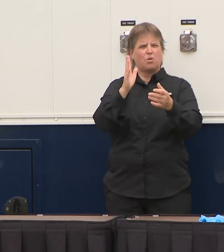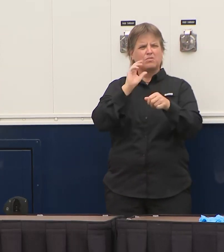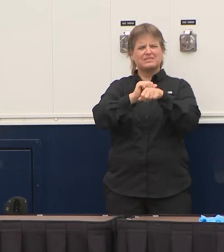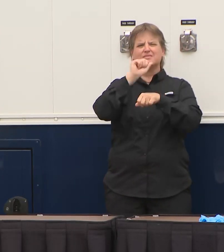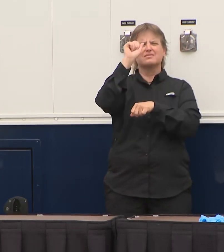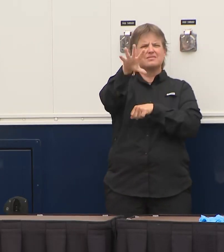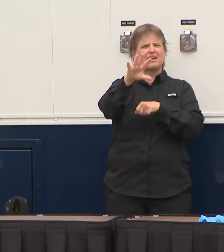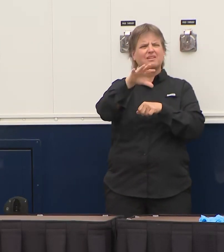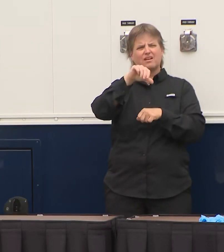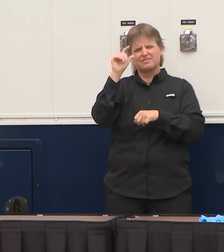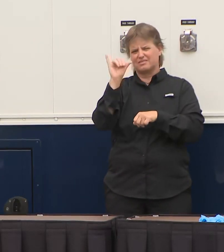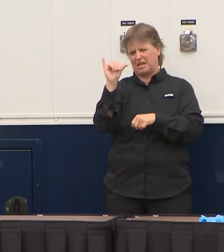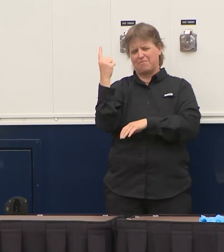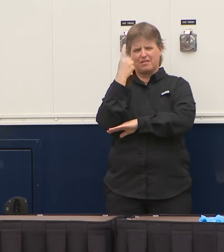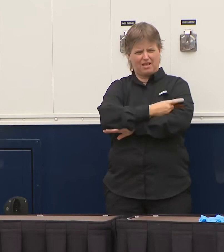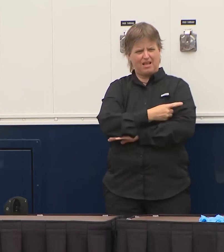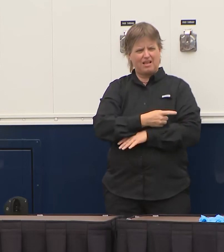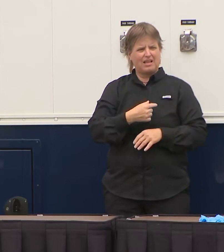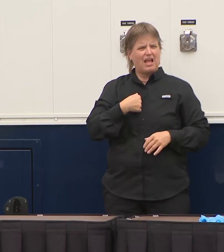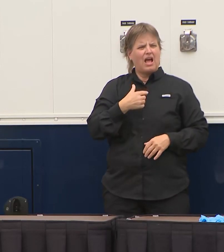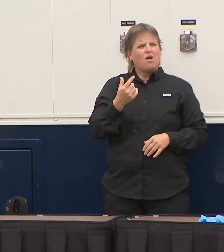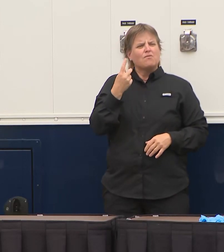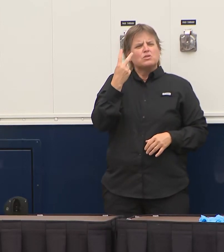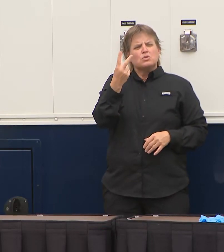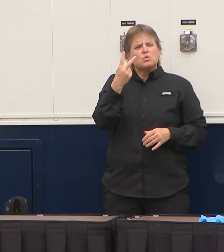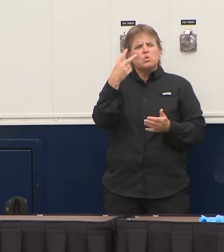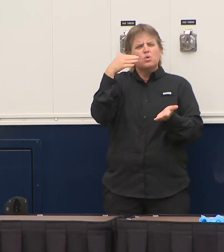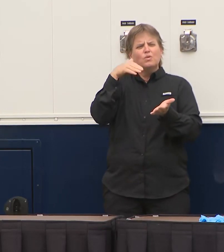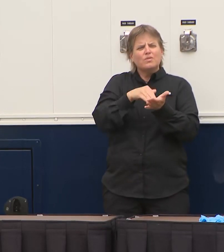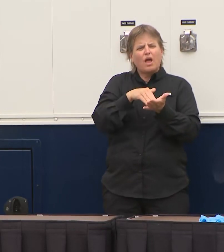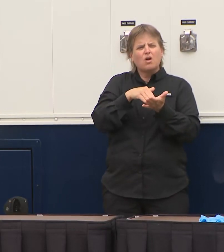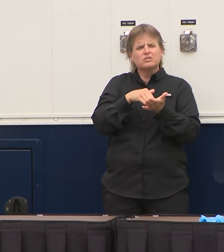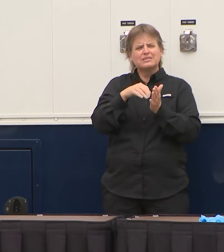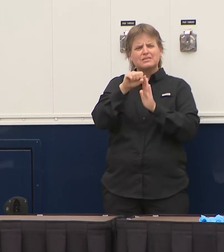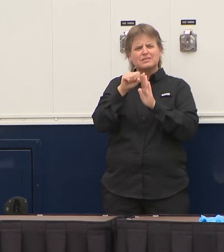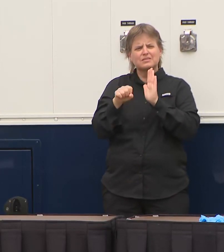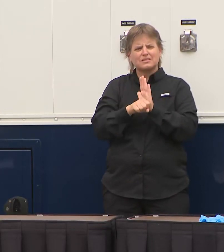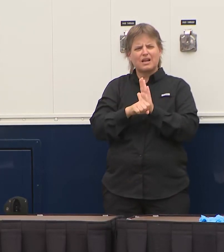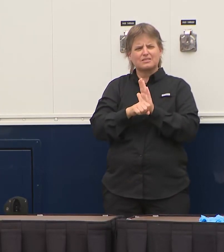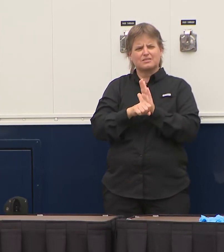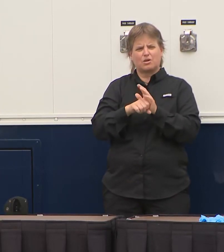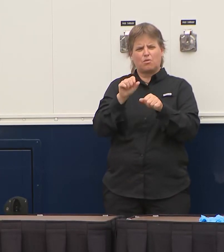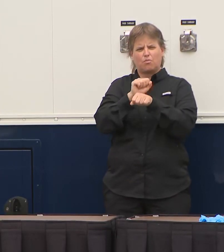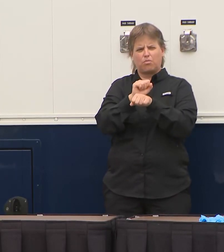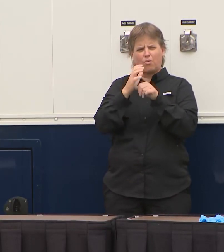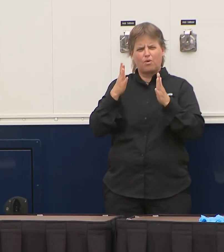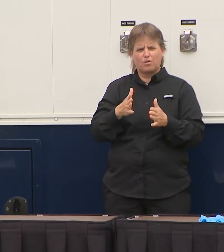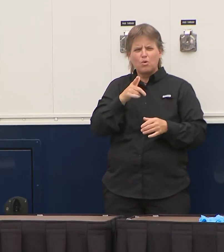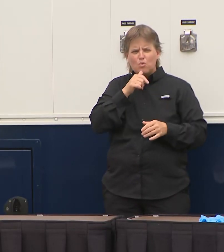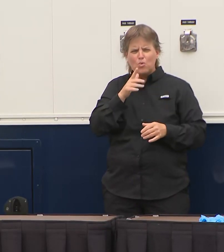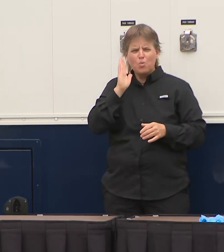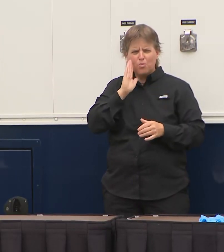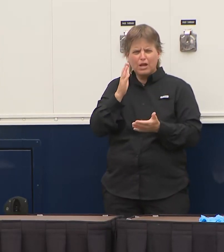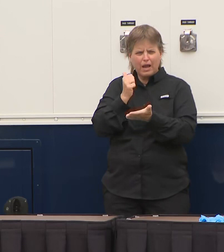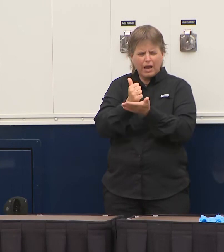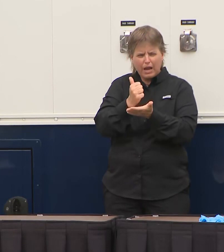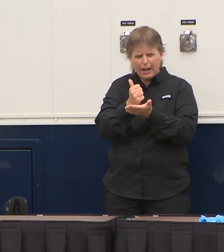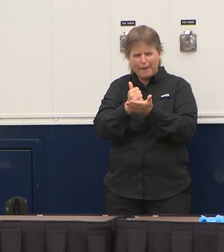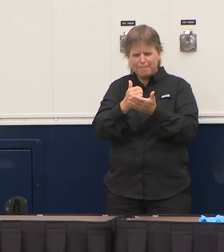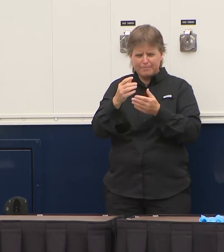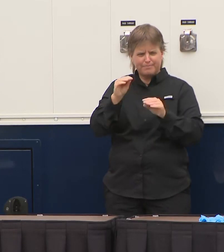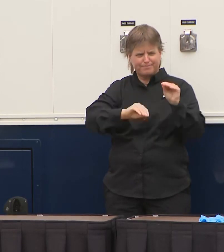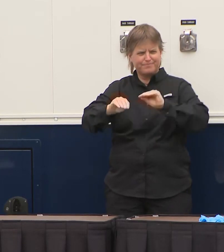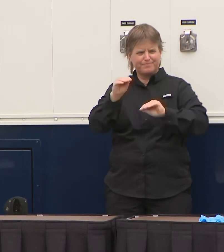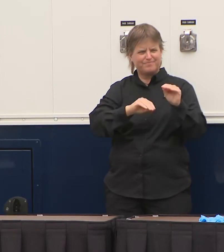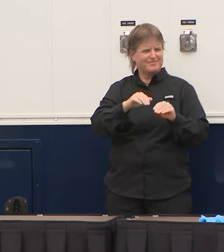2,000 state employees identified you know who aren't a part of unemployment who are in these other agencies that we're surging in so as these